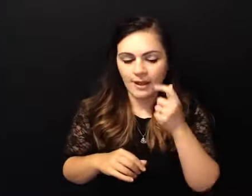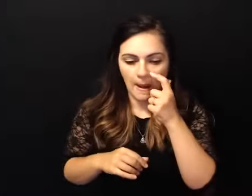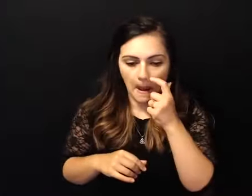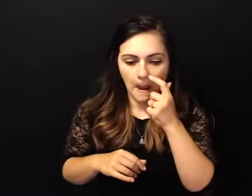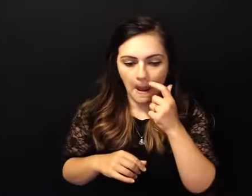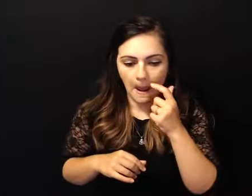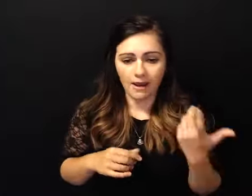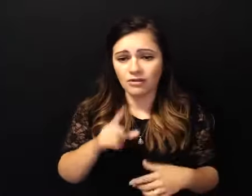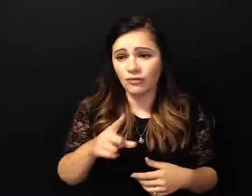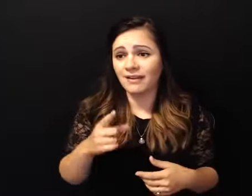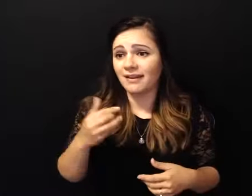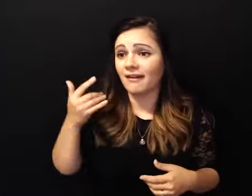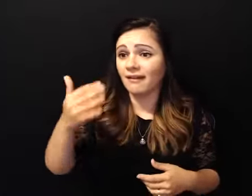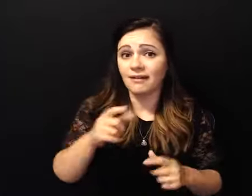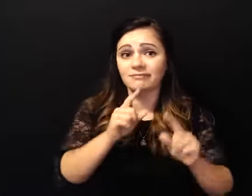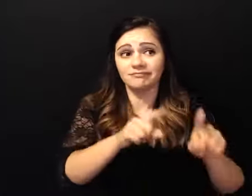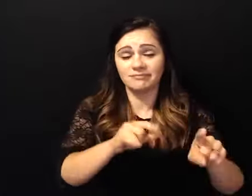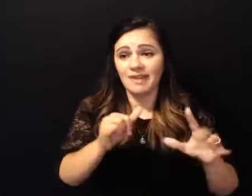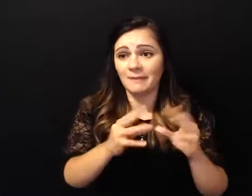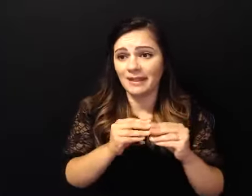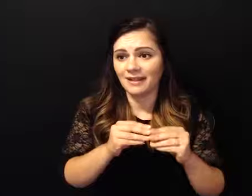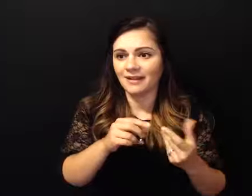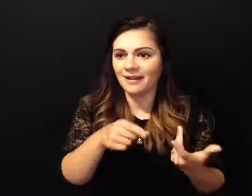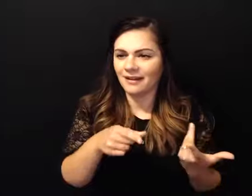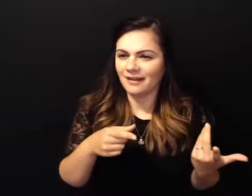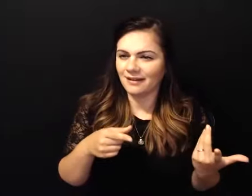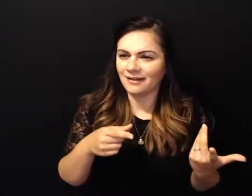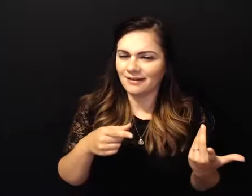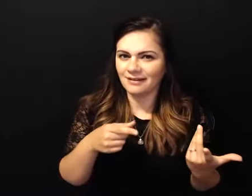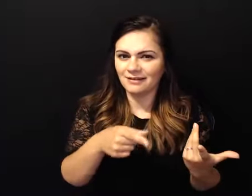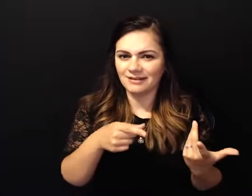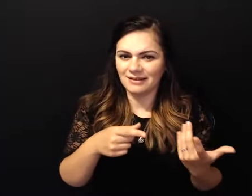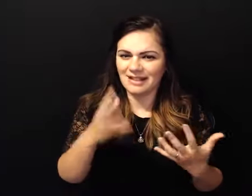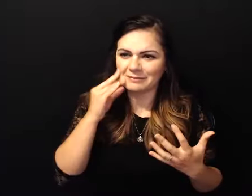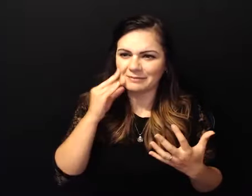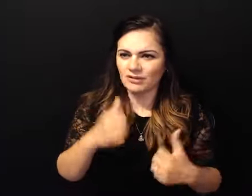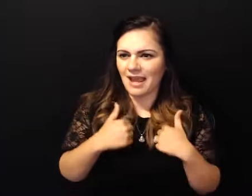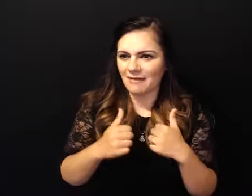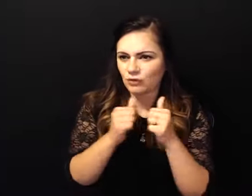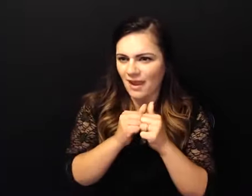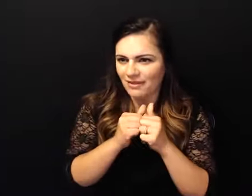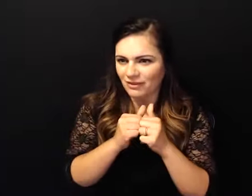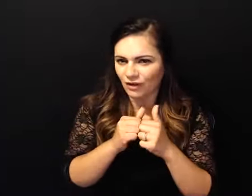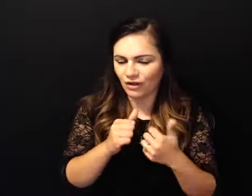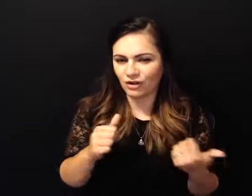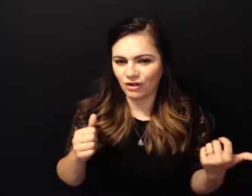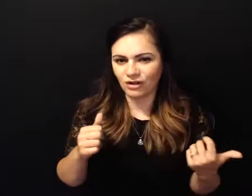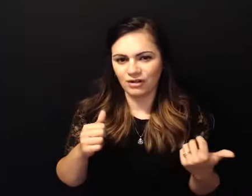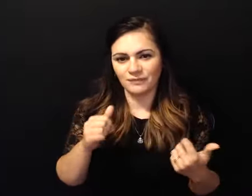get a job in the home group so you show up when you'd rather you know do something else or when you feel like you have something else to do it keeps me in the center of